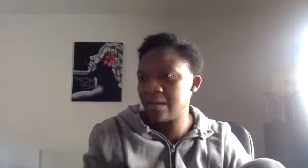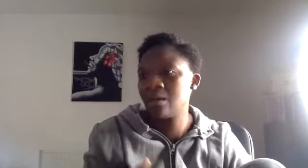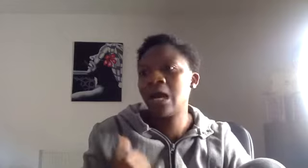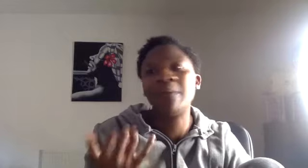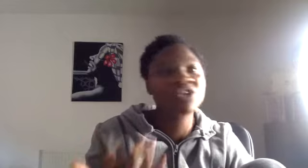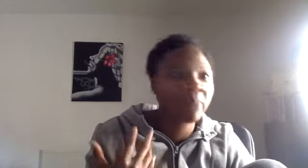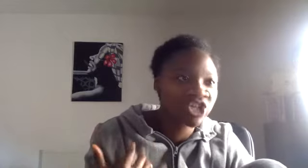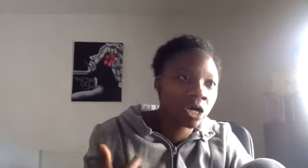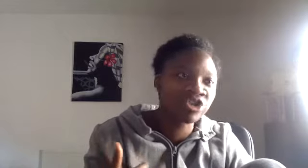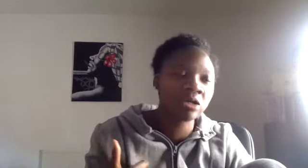How much am I charging?